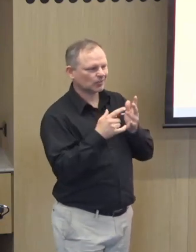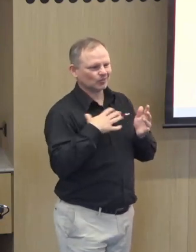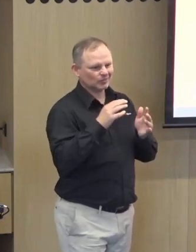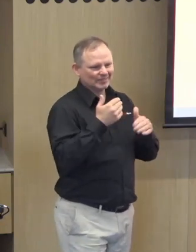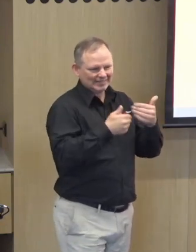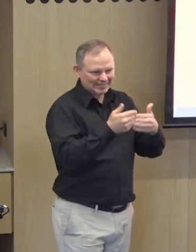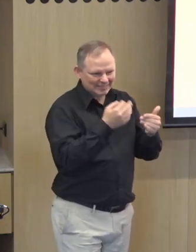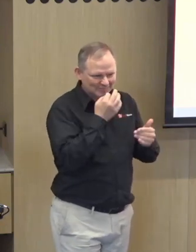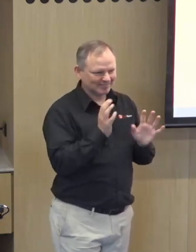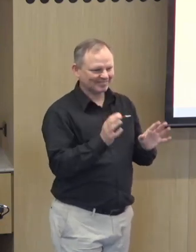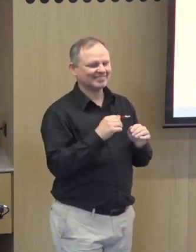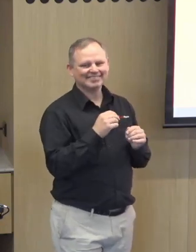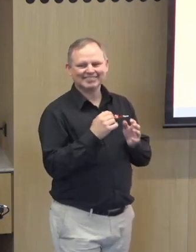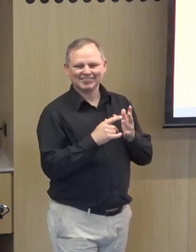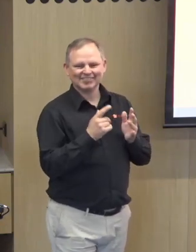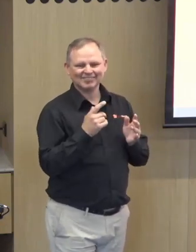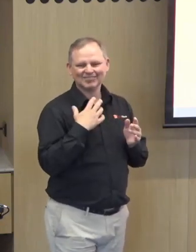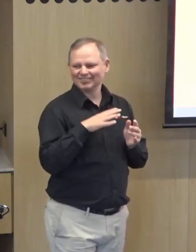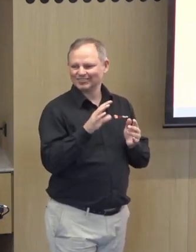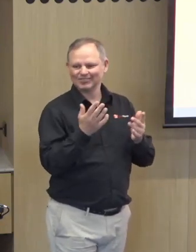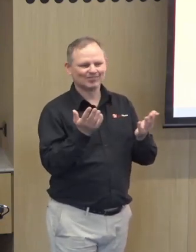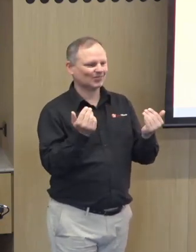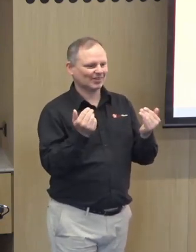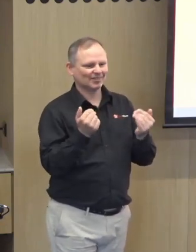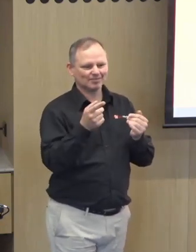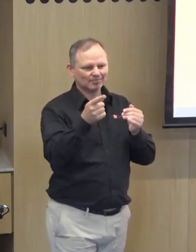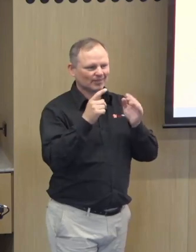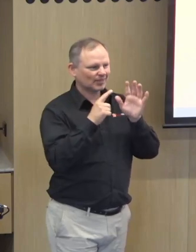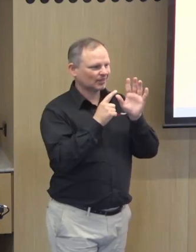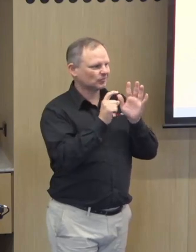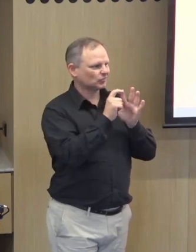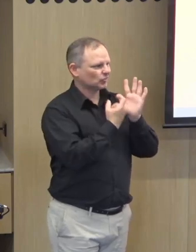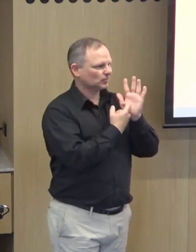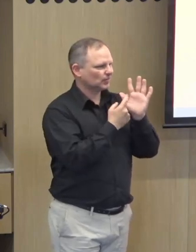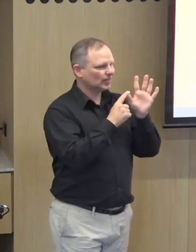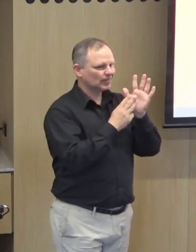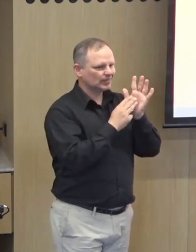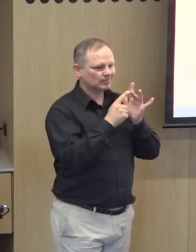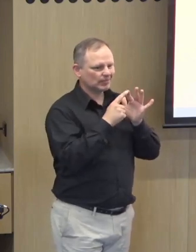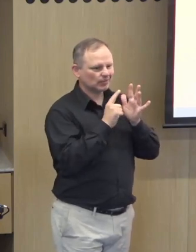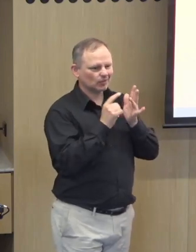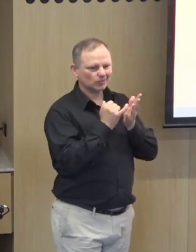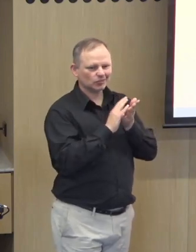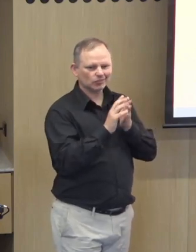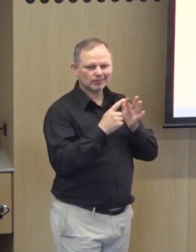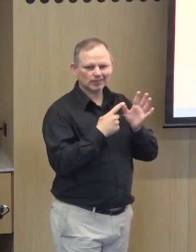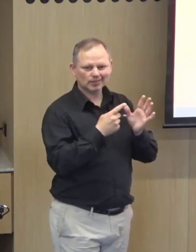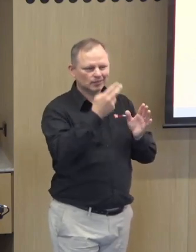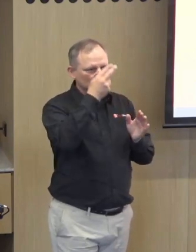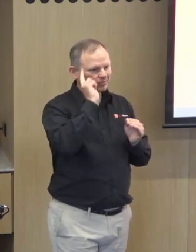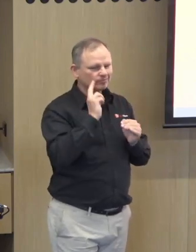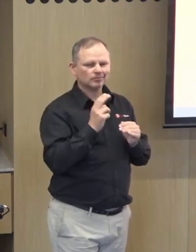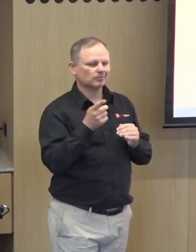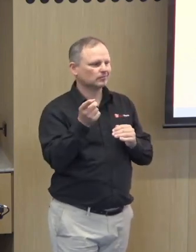Okay, so that's enough of the introductions. How about we get stuck in the business? I'd like to pay specific